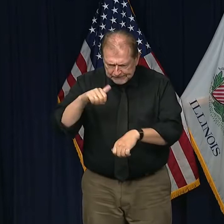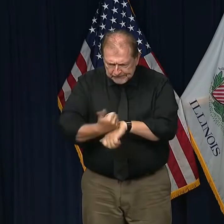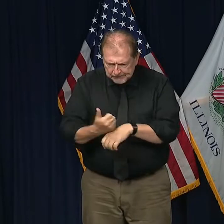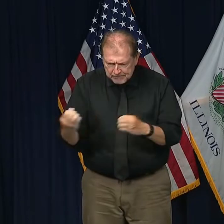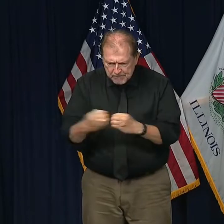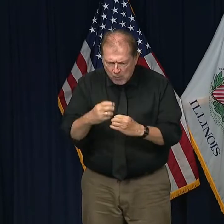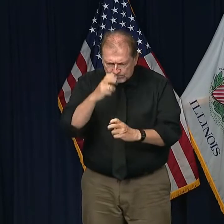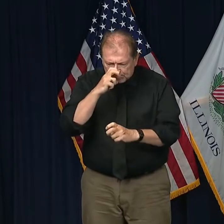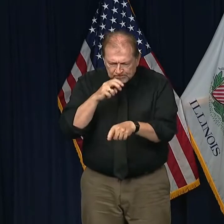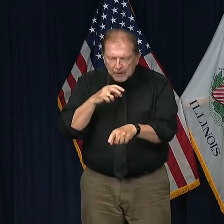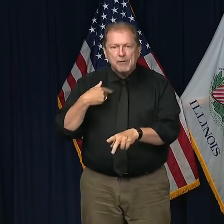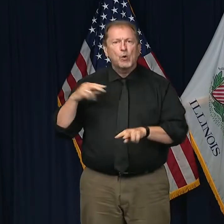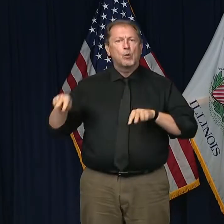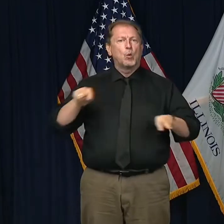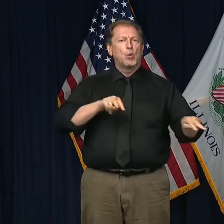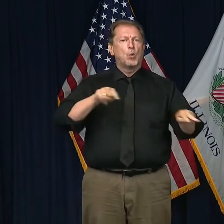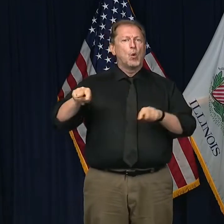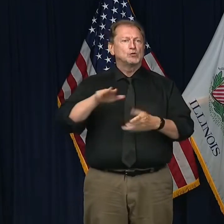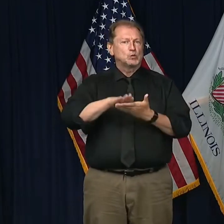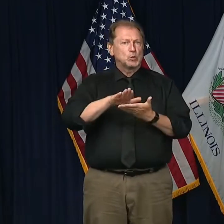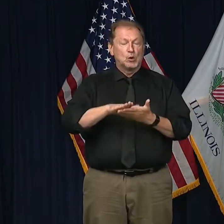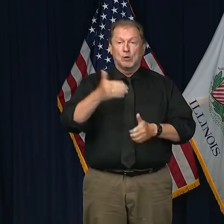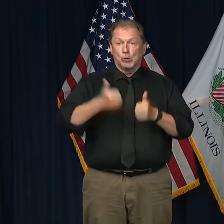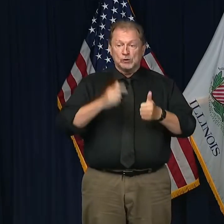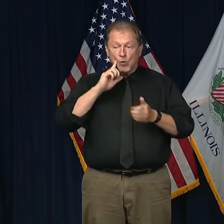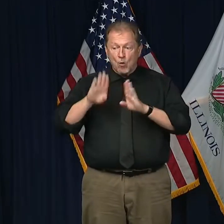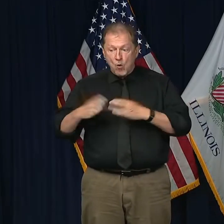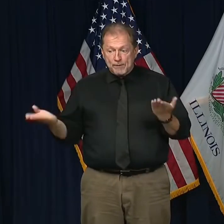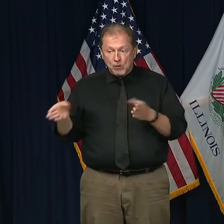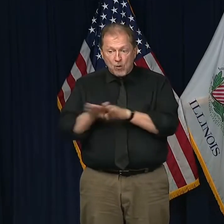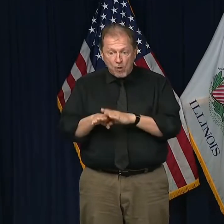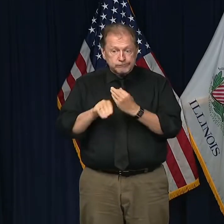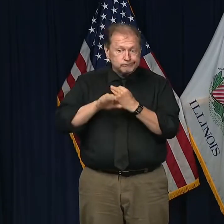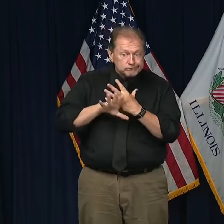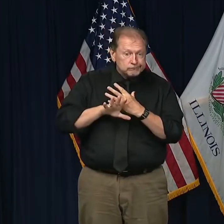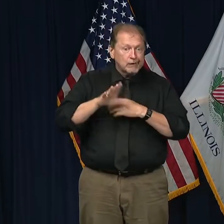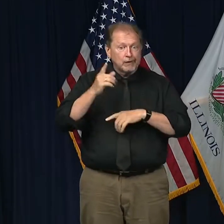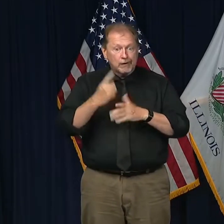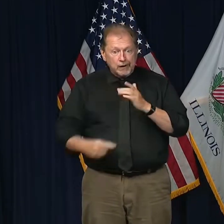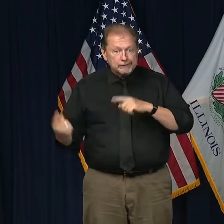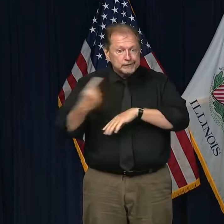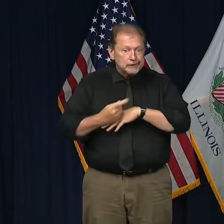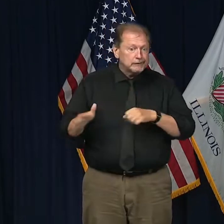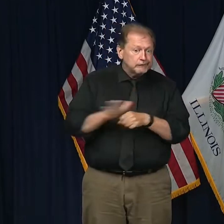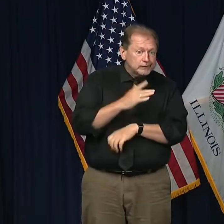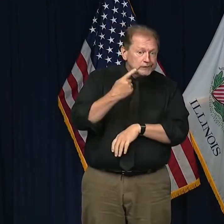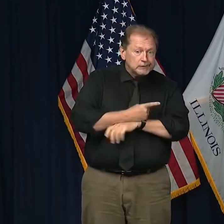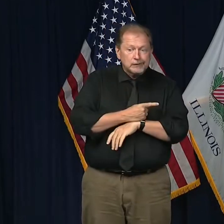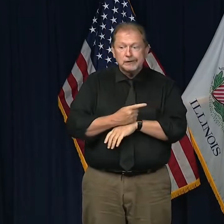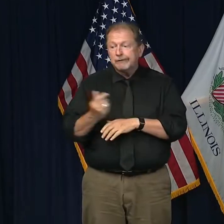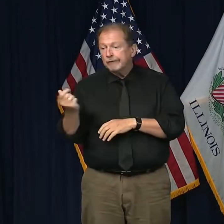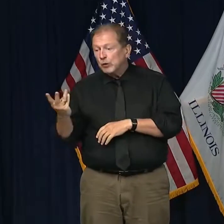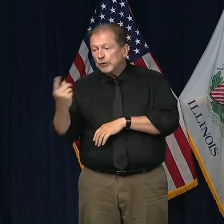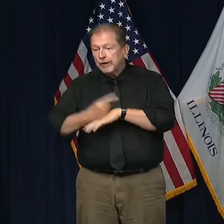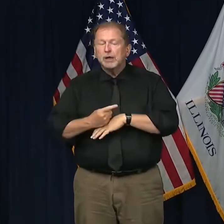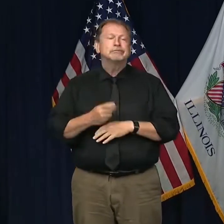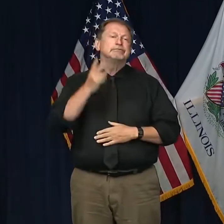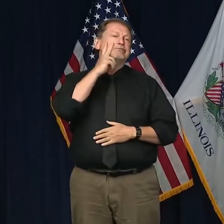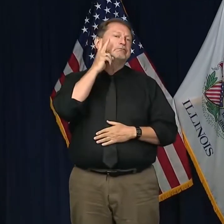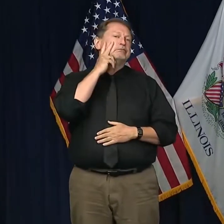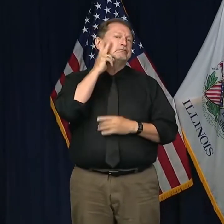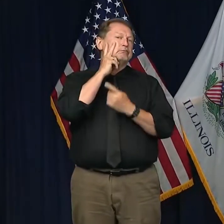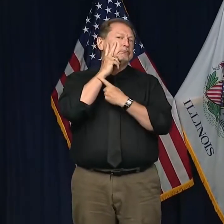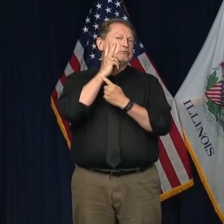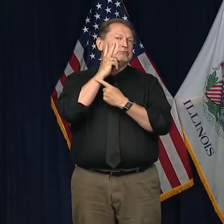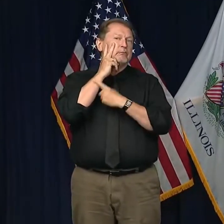And we're watching carefully about schools and whether or not, you know, they're opening and doing the right thing, opening safely. I'm particularly concerned about